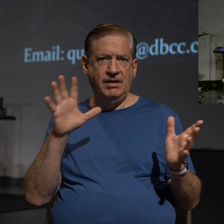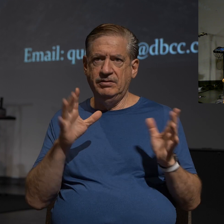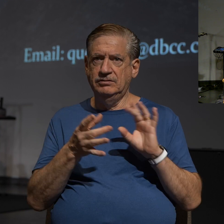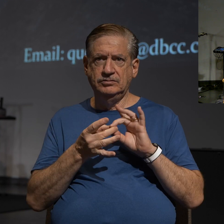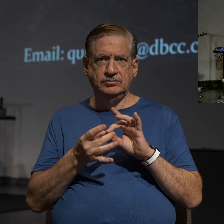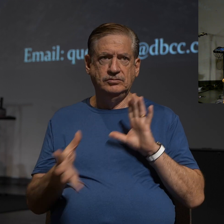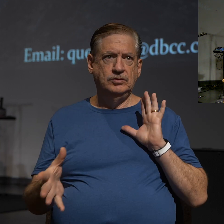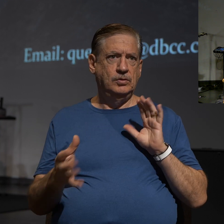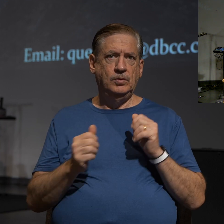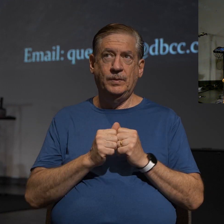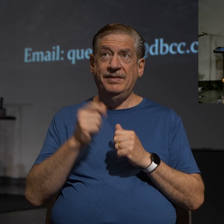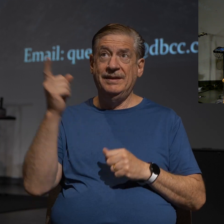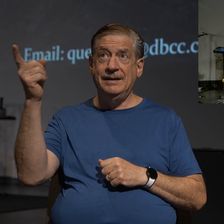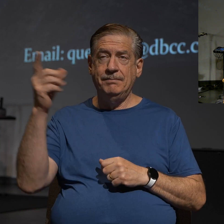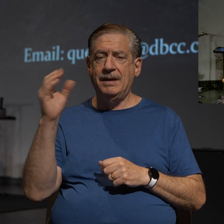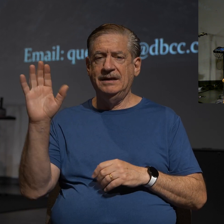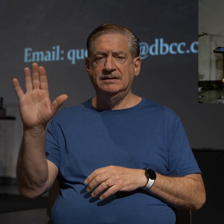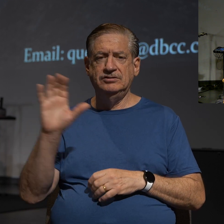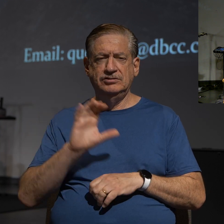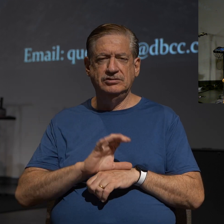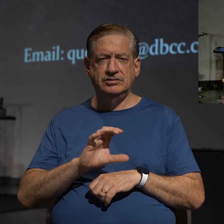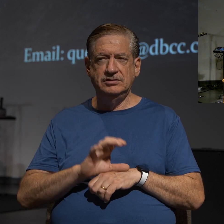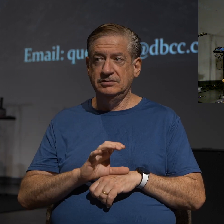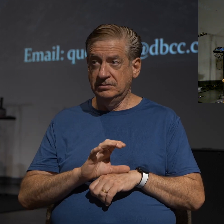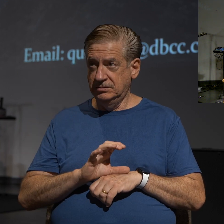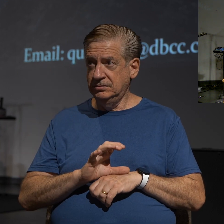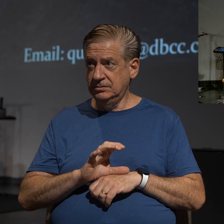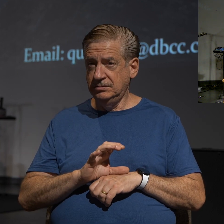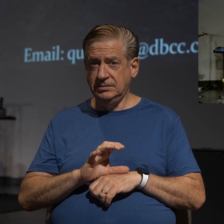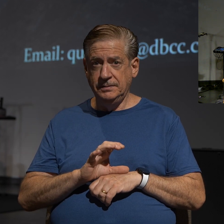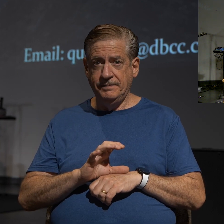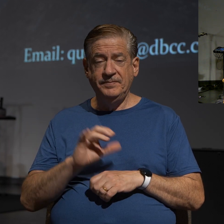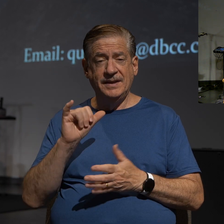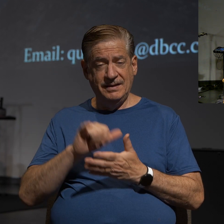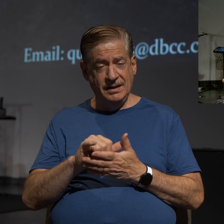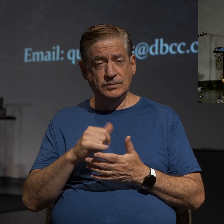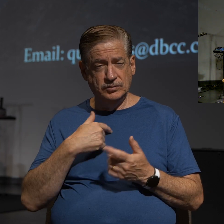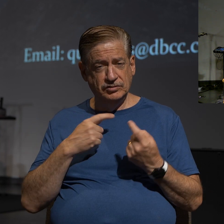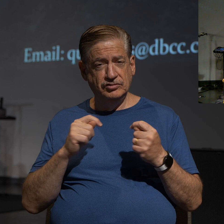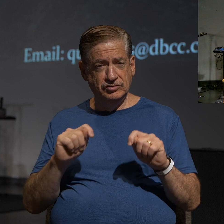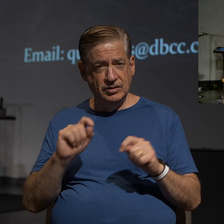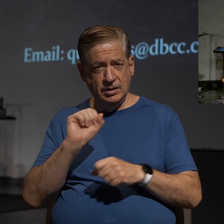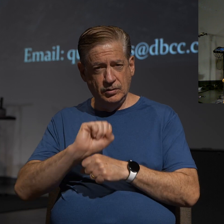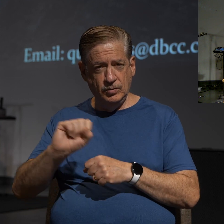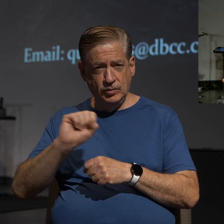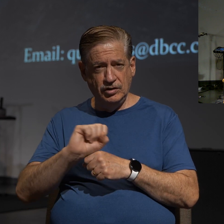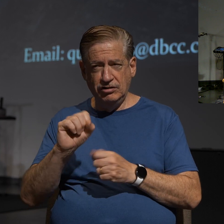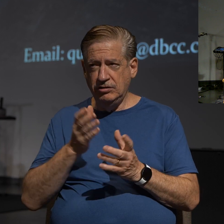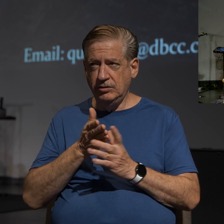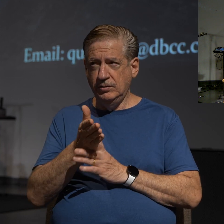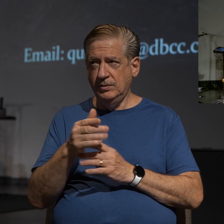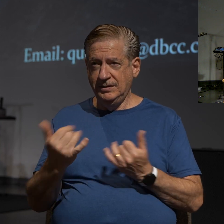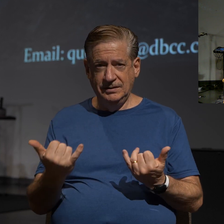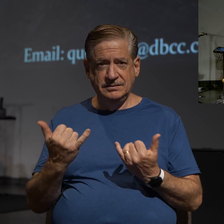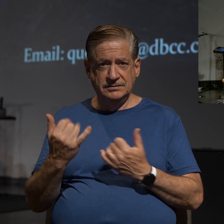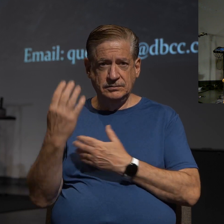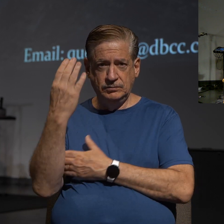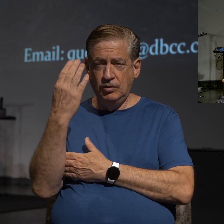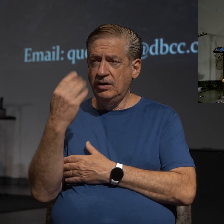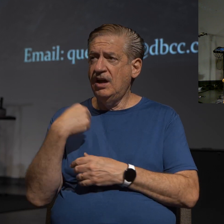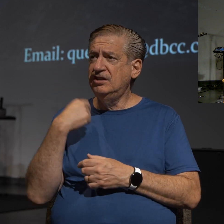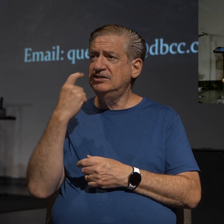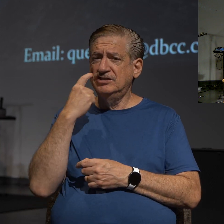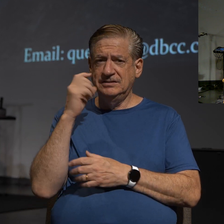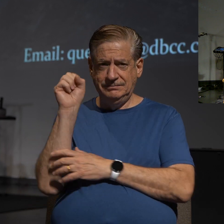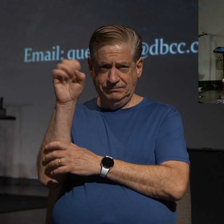with Him or His church? And that's what we're going to try to work through this morning. I have just